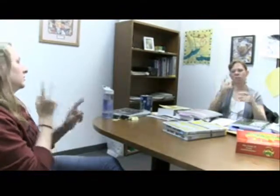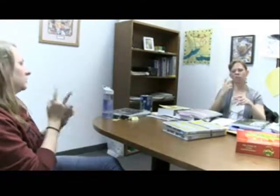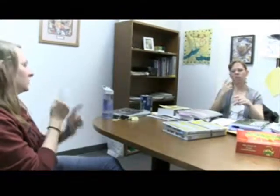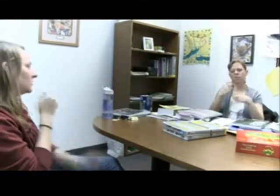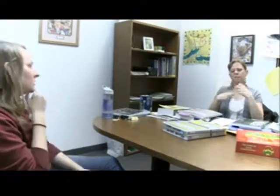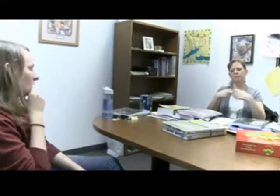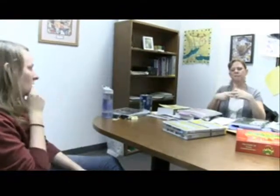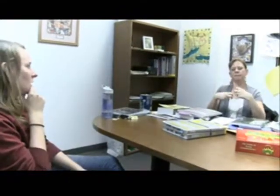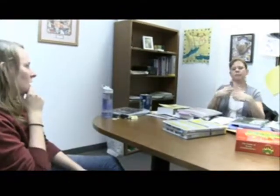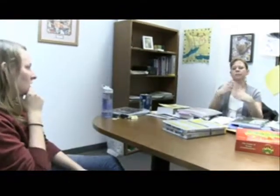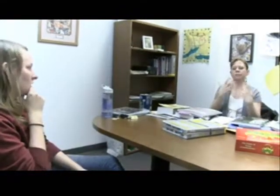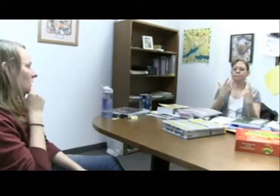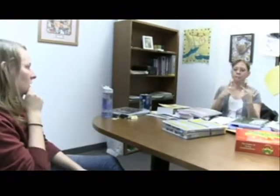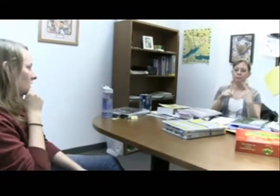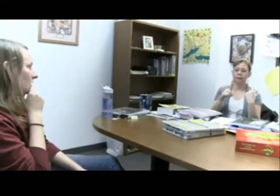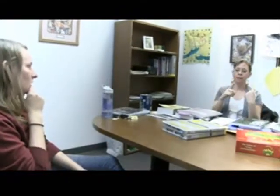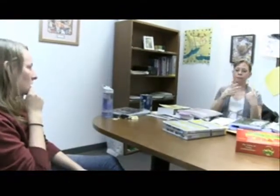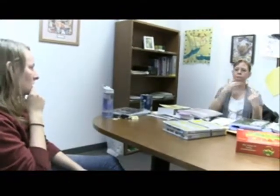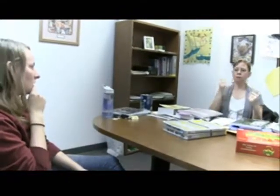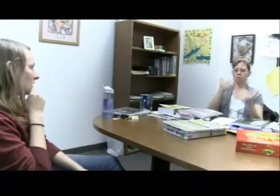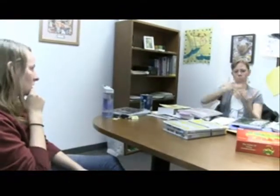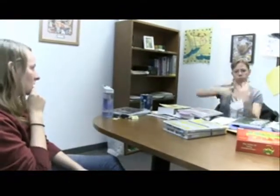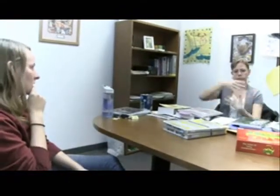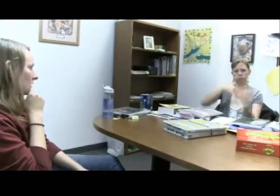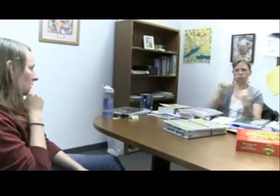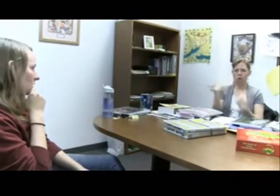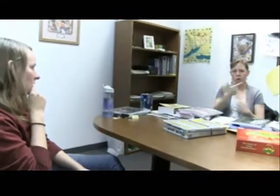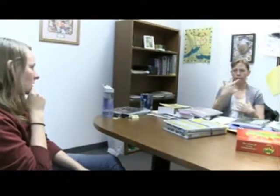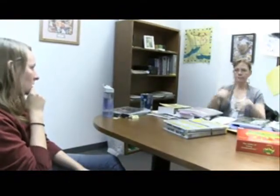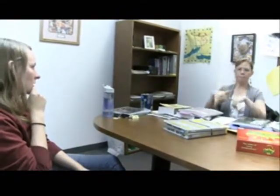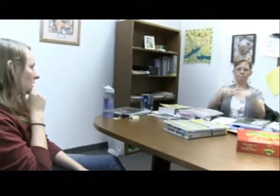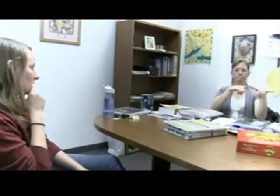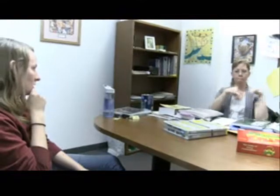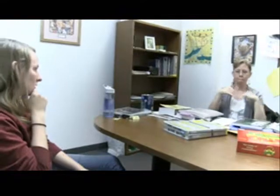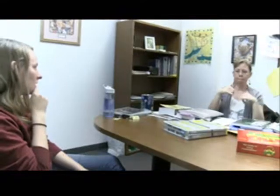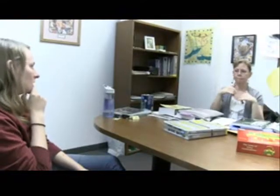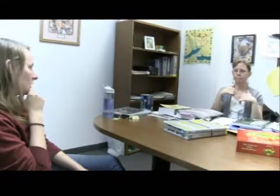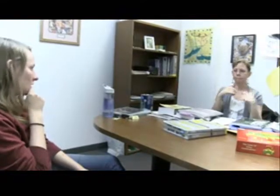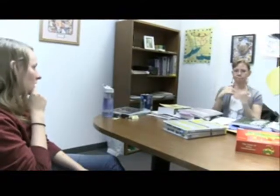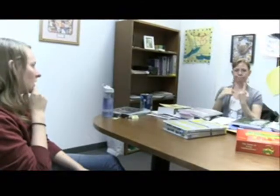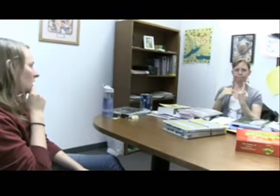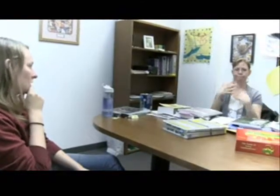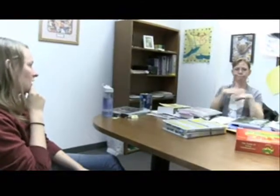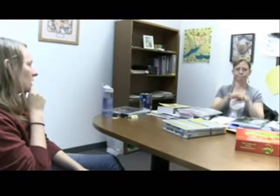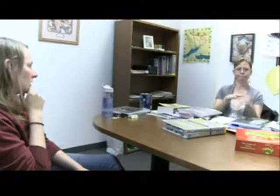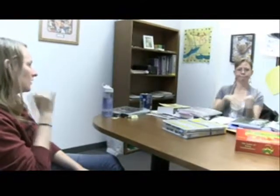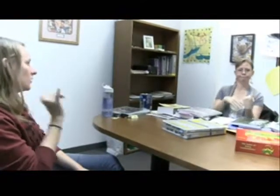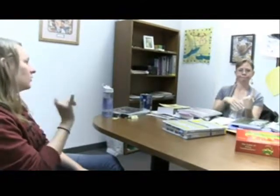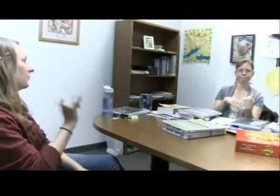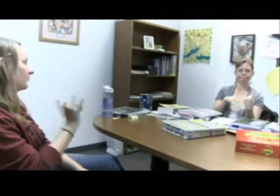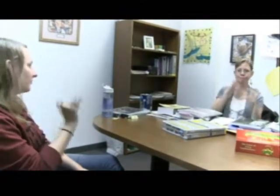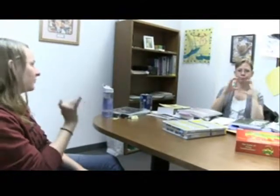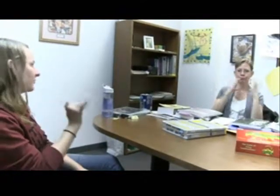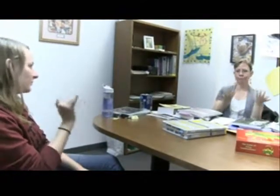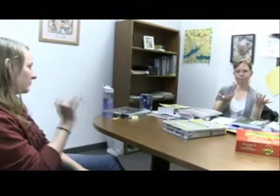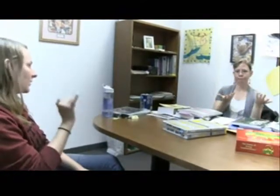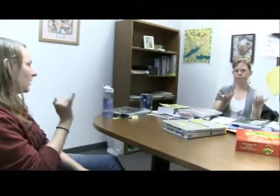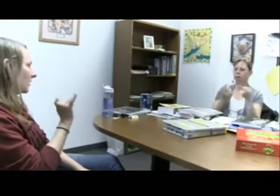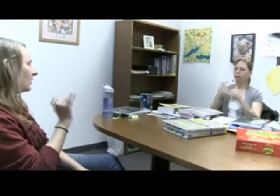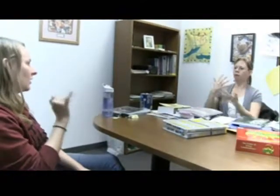Yes, I think it would be better. The problem with a specialized school is that parents have a hard time letting their children go to a school for five days out of the week and